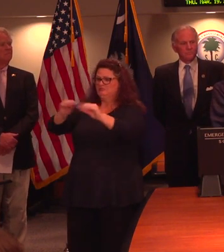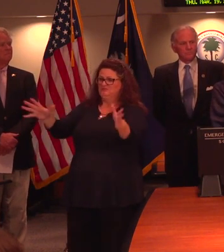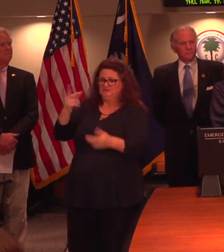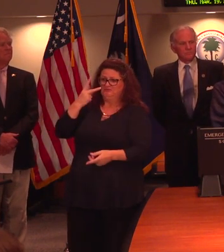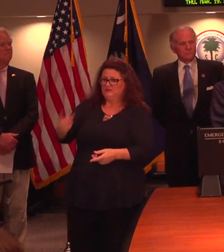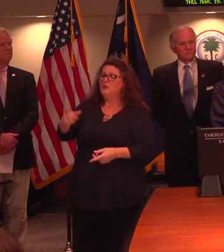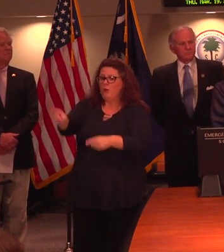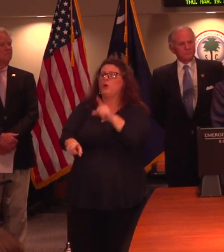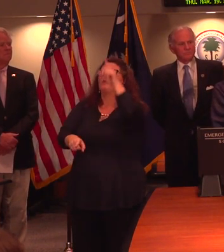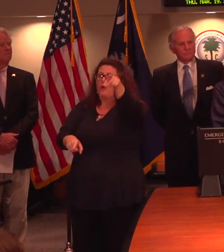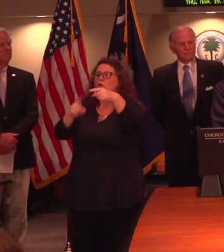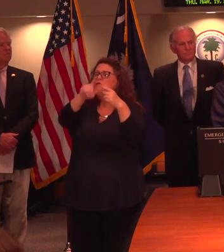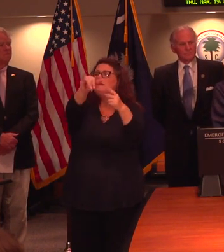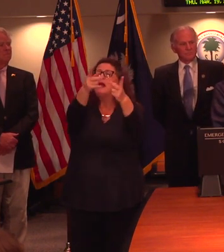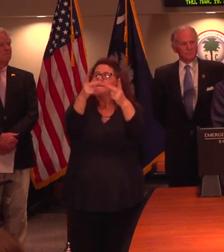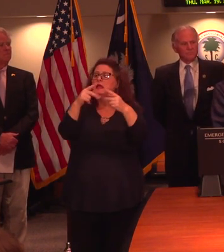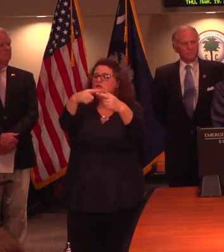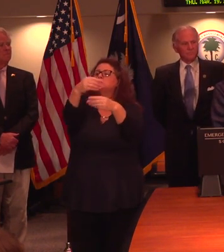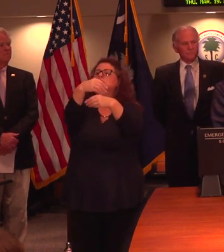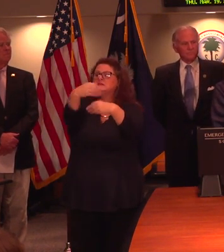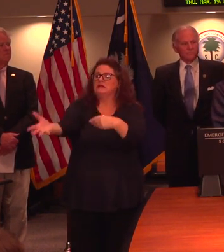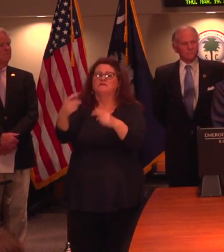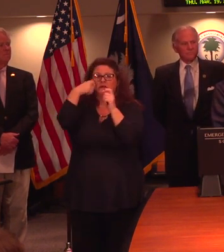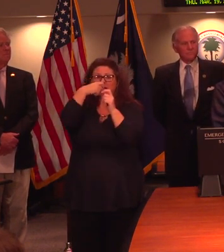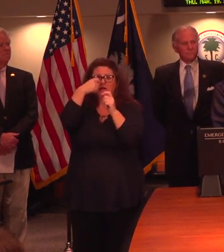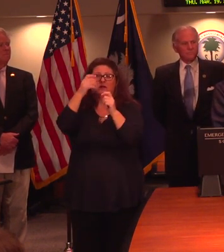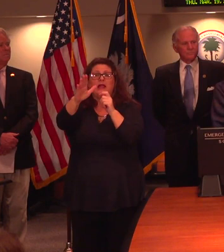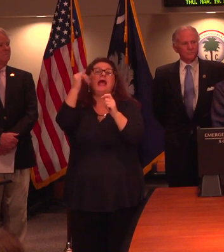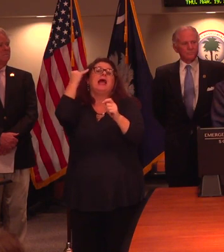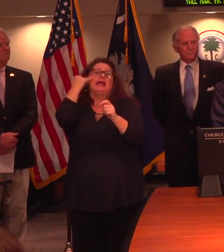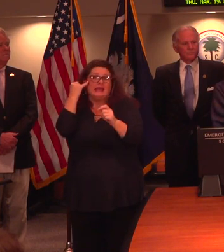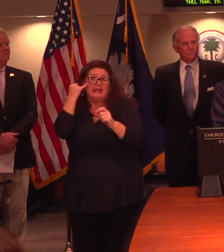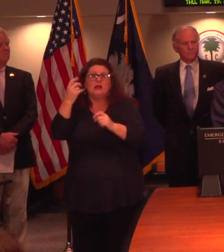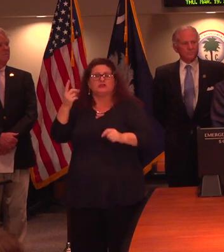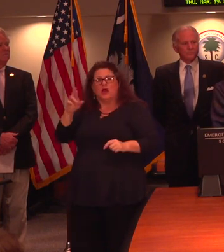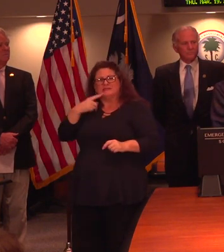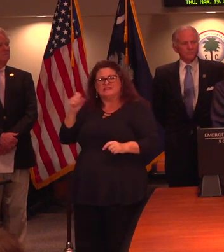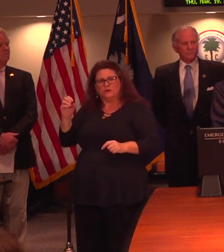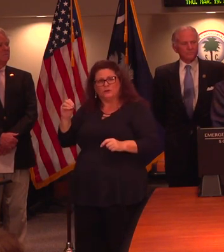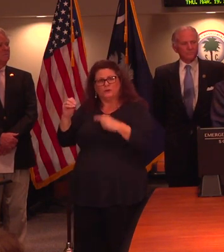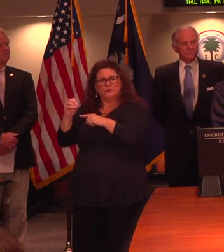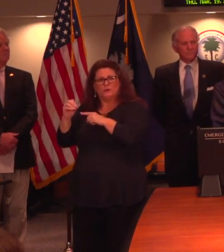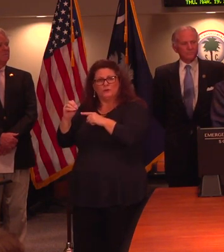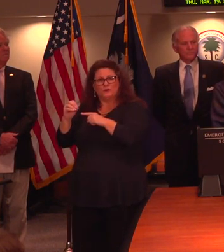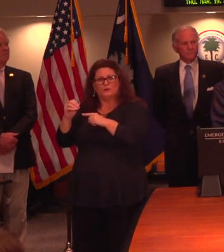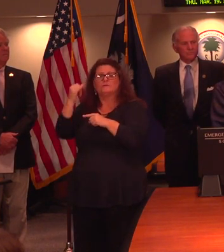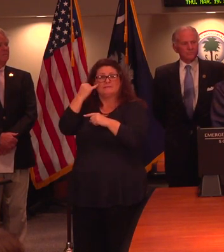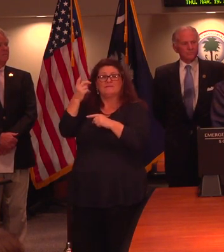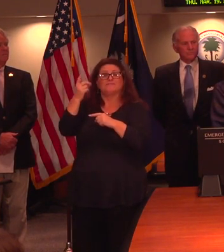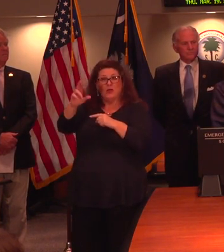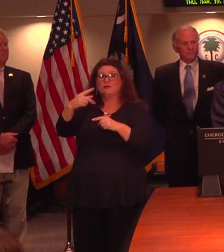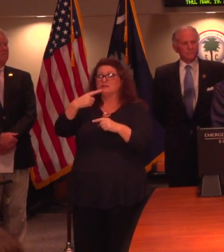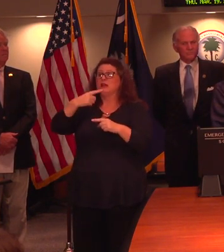And we're encouraging health care providers to only test those, recommend testing for those who meet those clinical